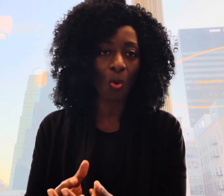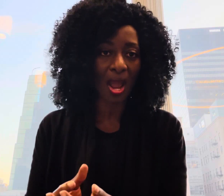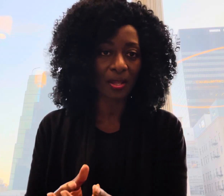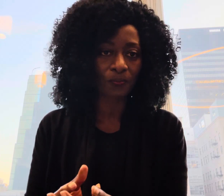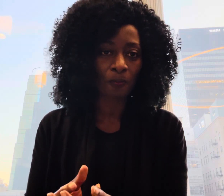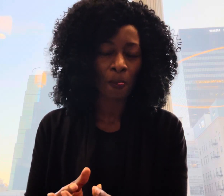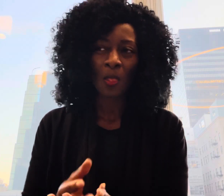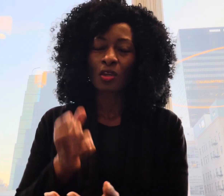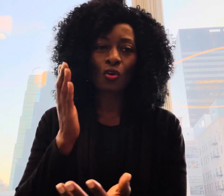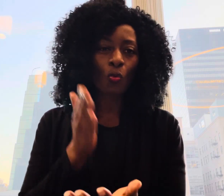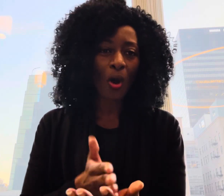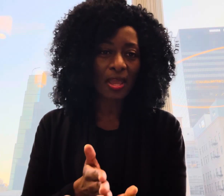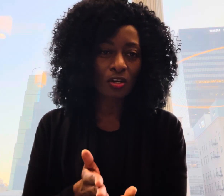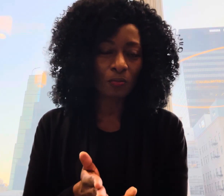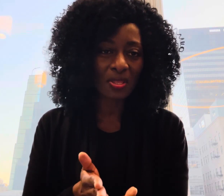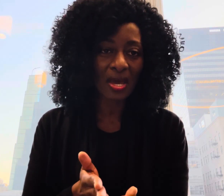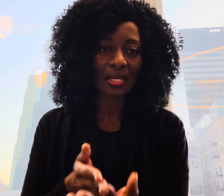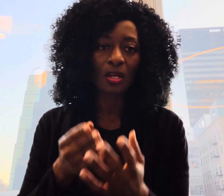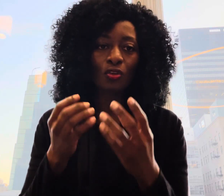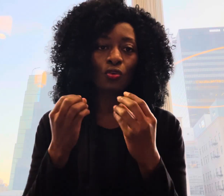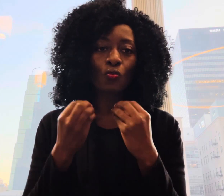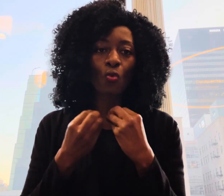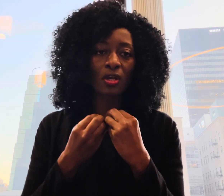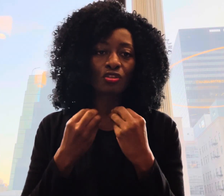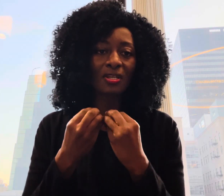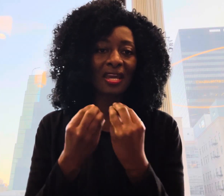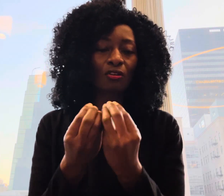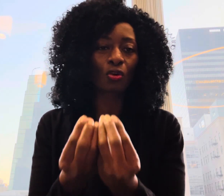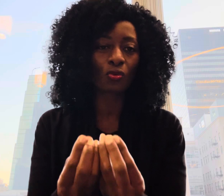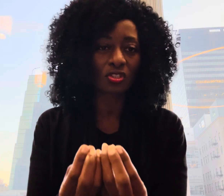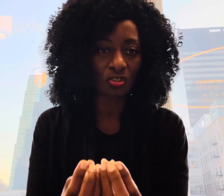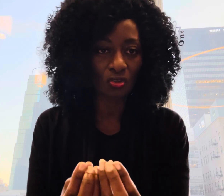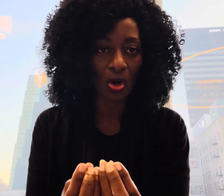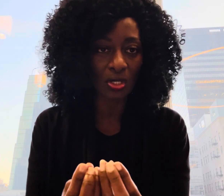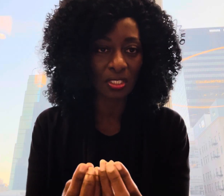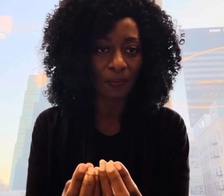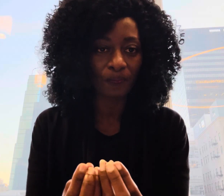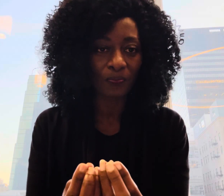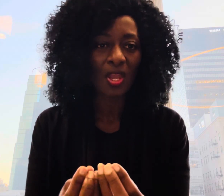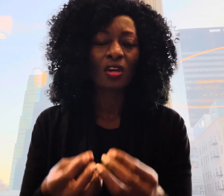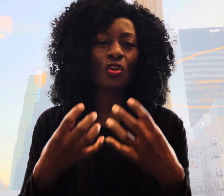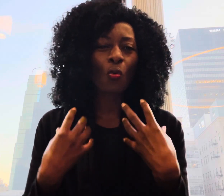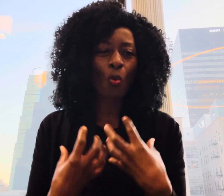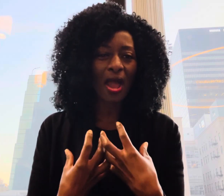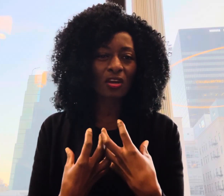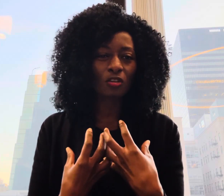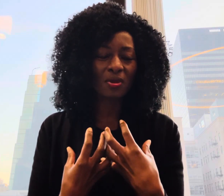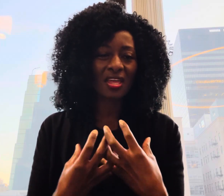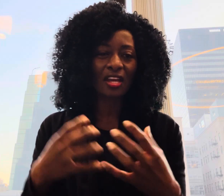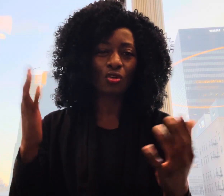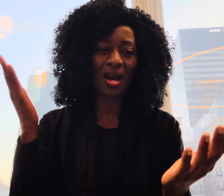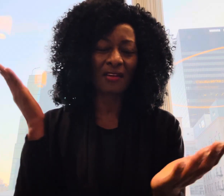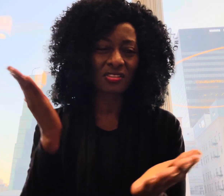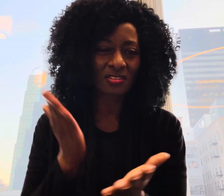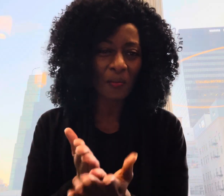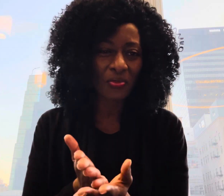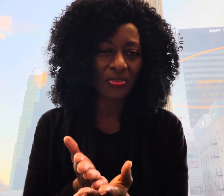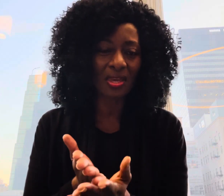why your why could be that you want to get closer to god your why could be that you have something